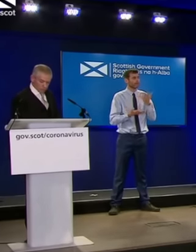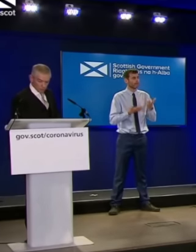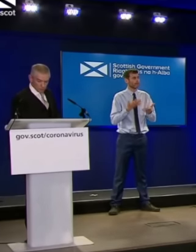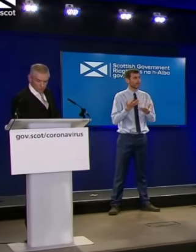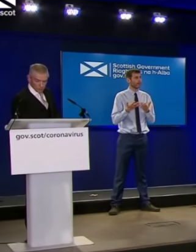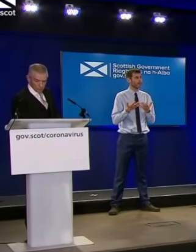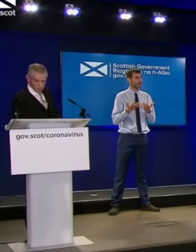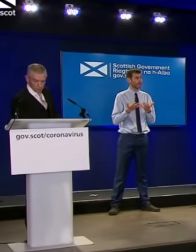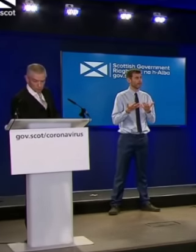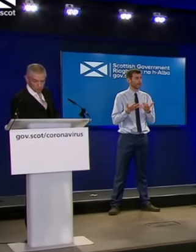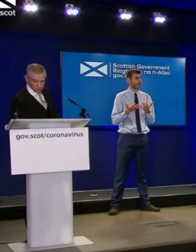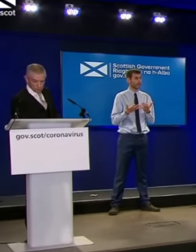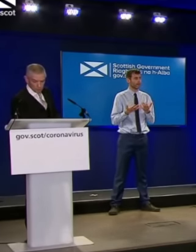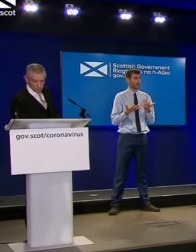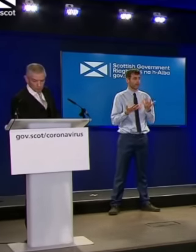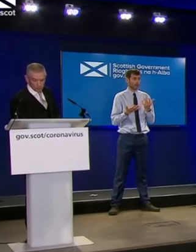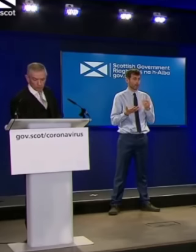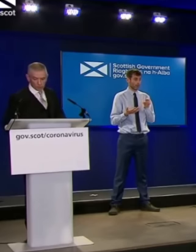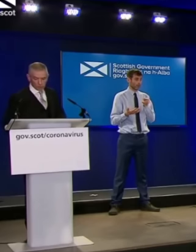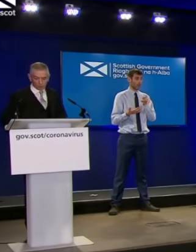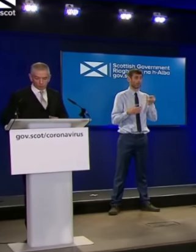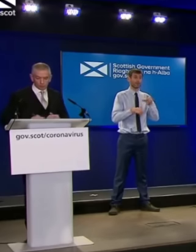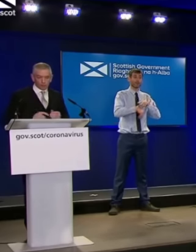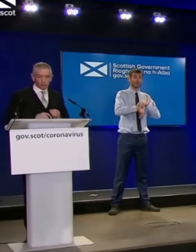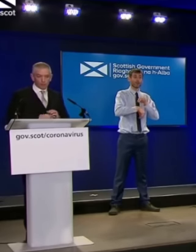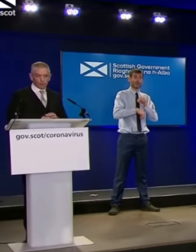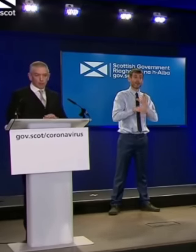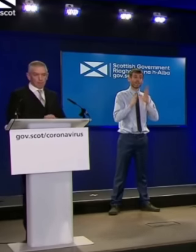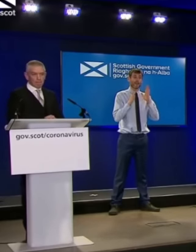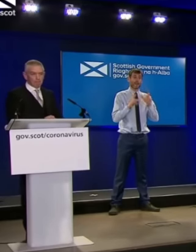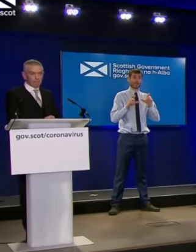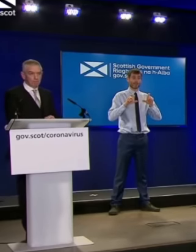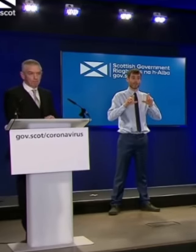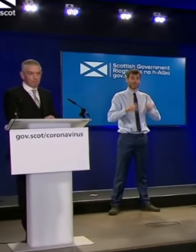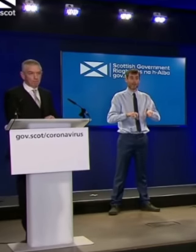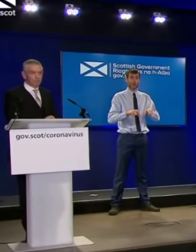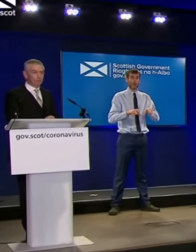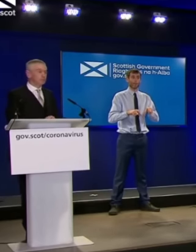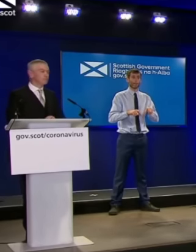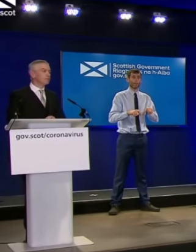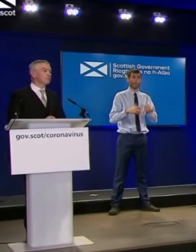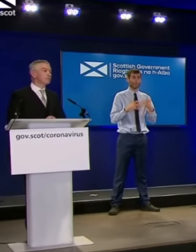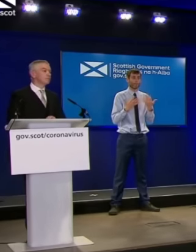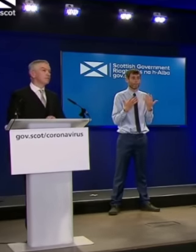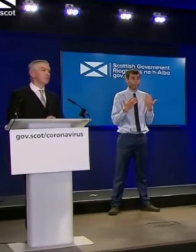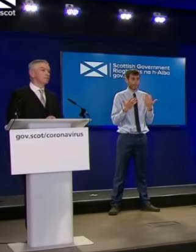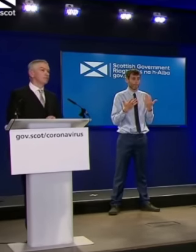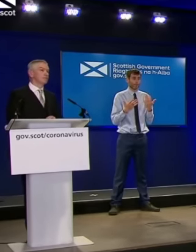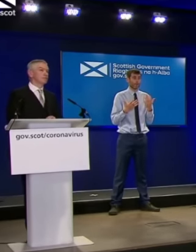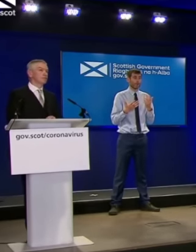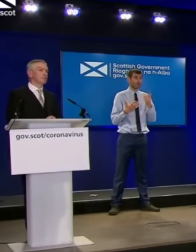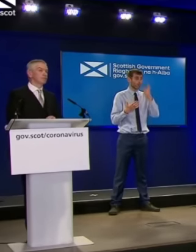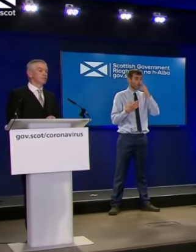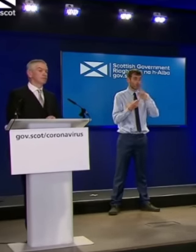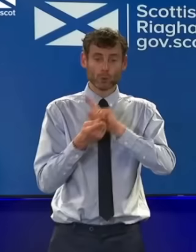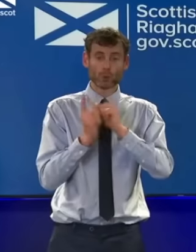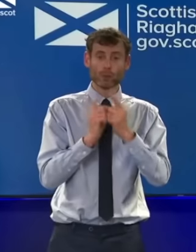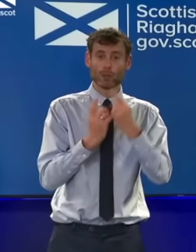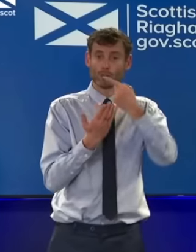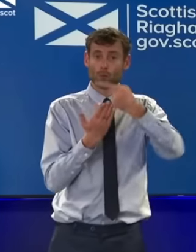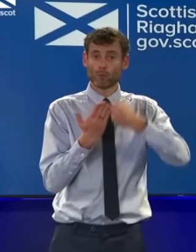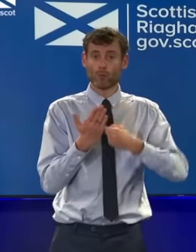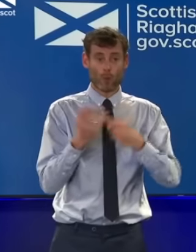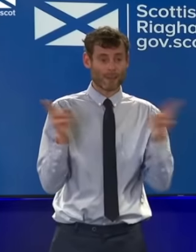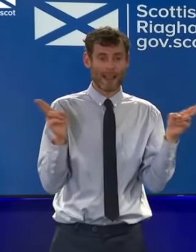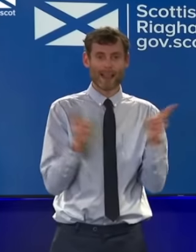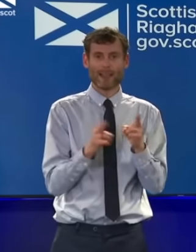the impact of self-isolation for staff? Could you cut the requirement for self-isolation? Yeah that would